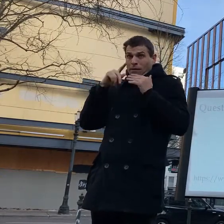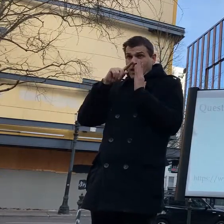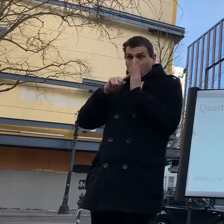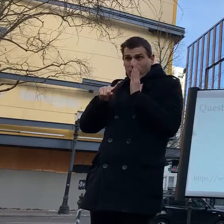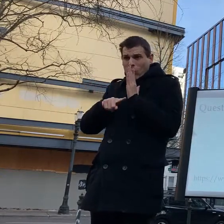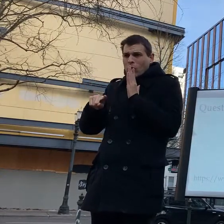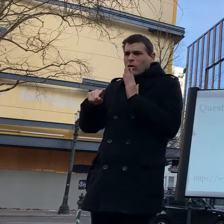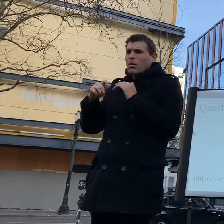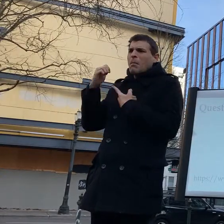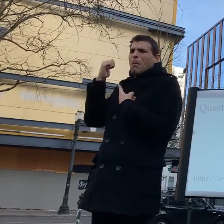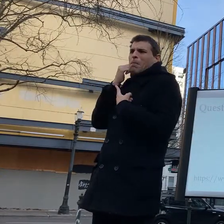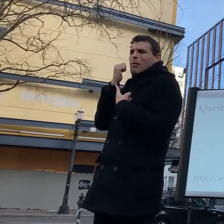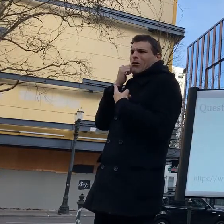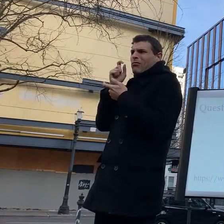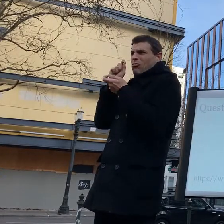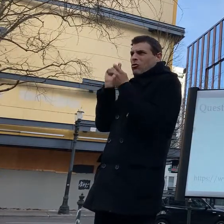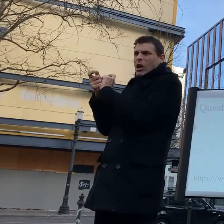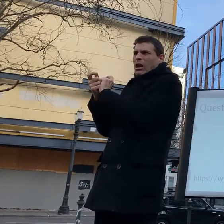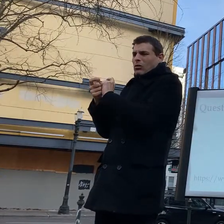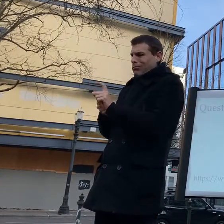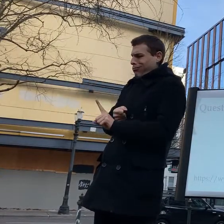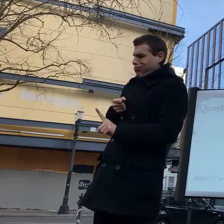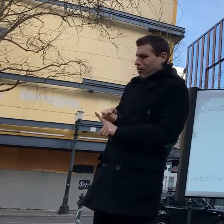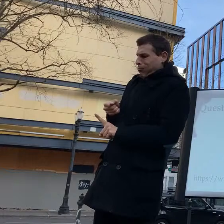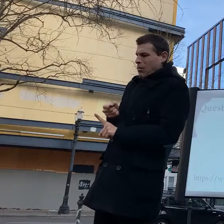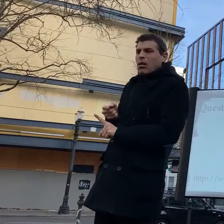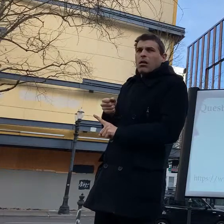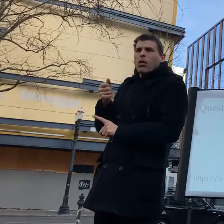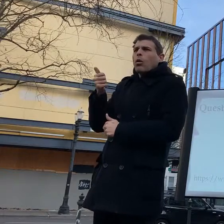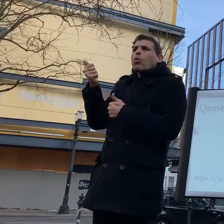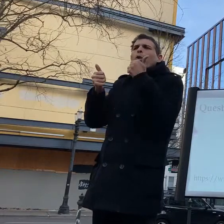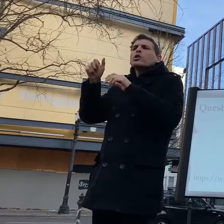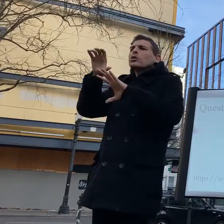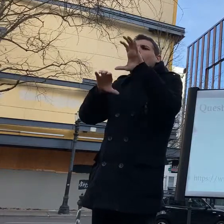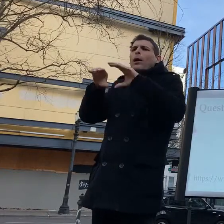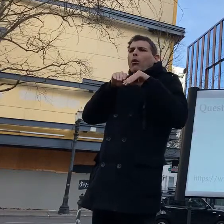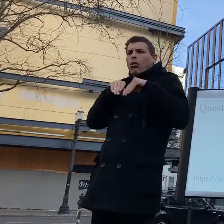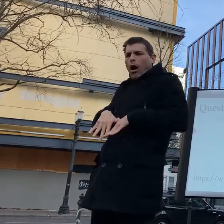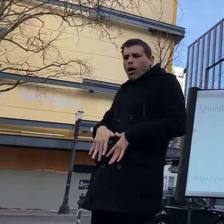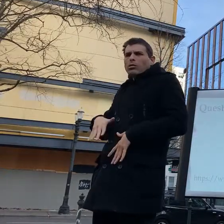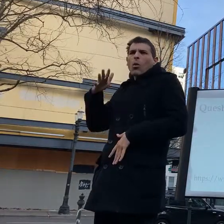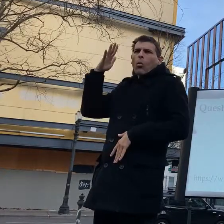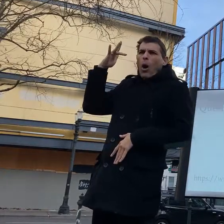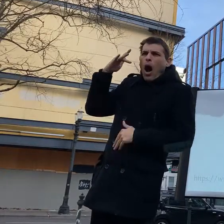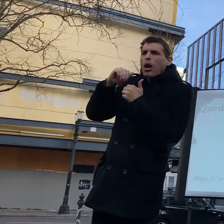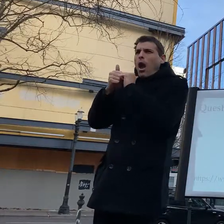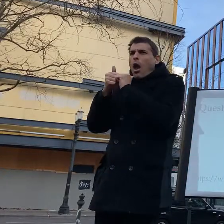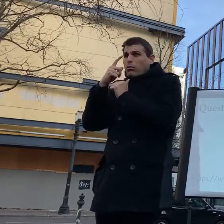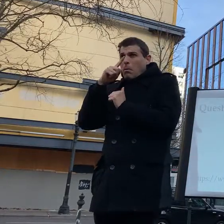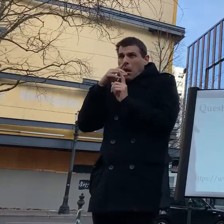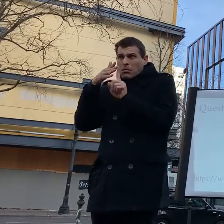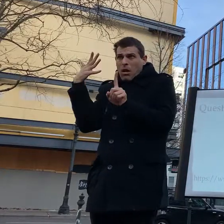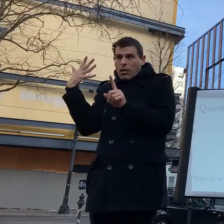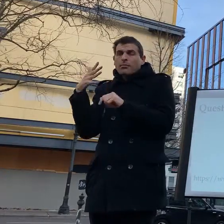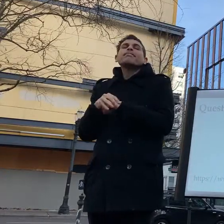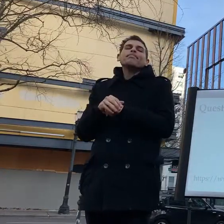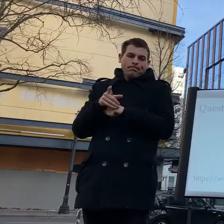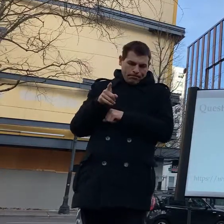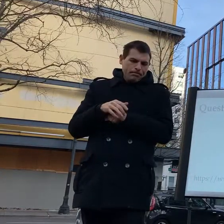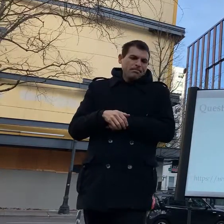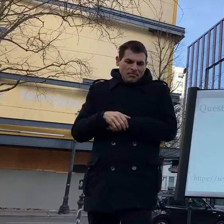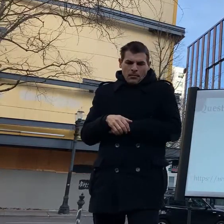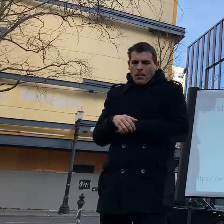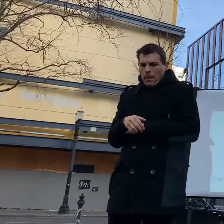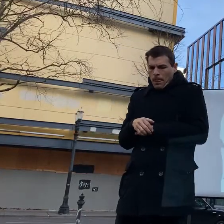dating back to the 70s that shows that cs the cs molecule disrupts the endocrine cycle